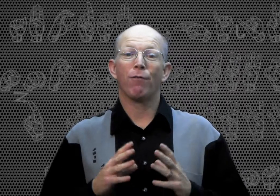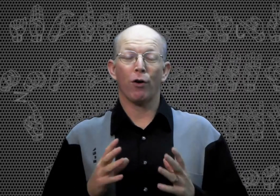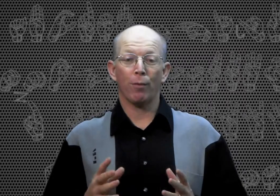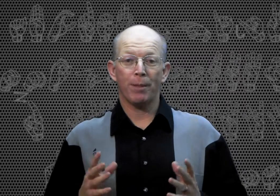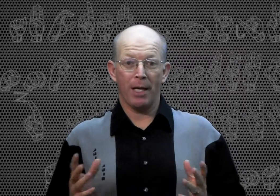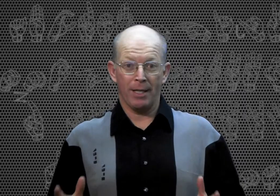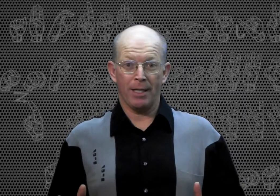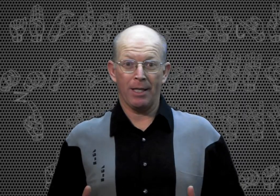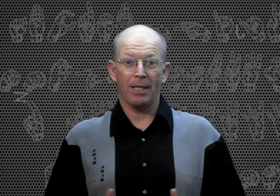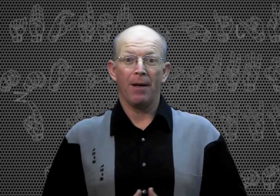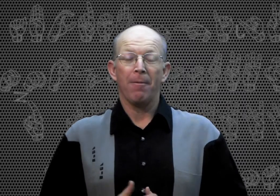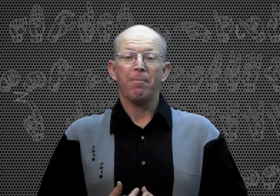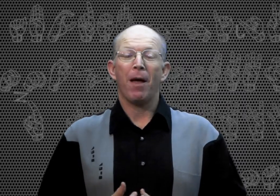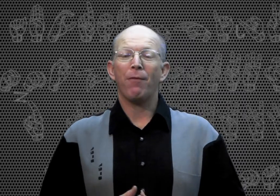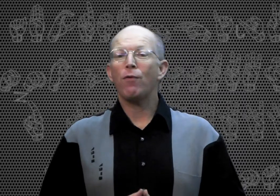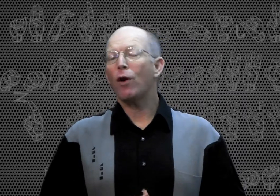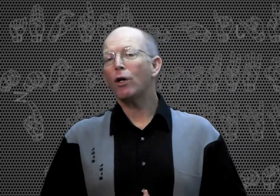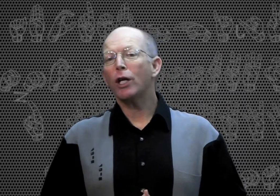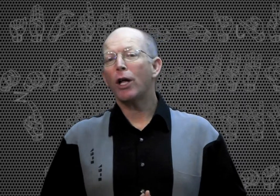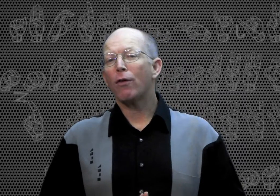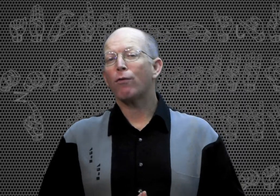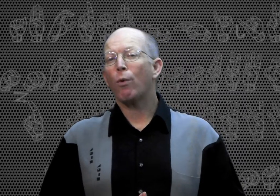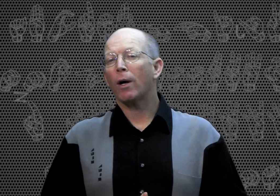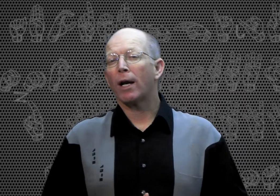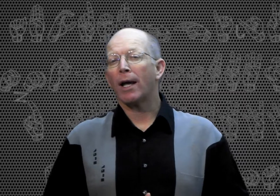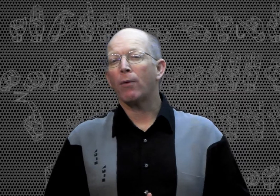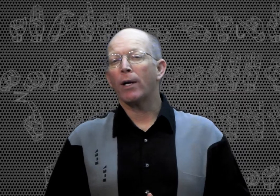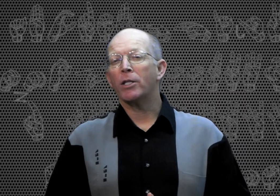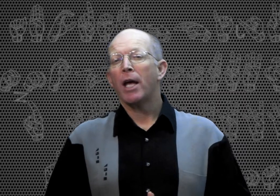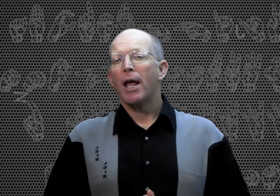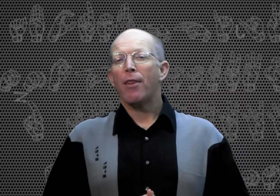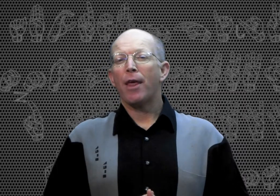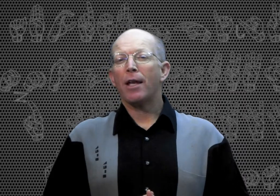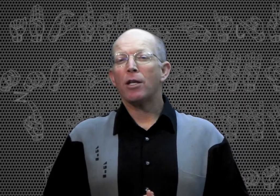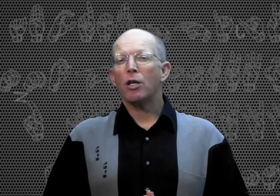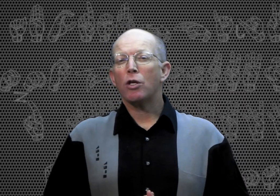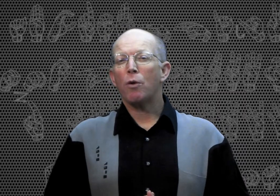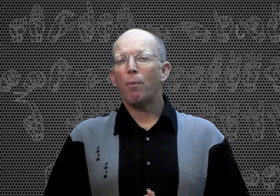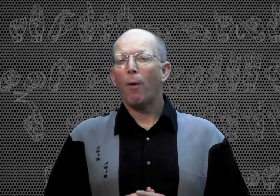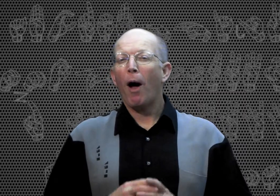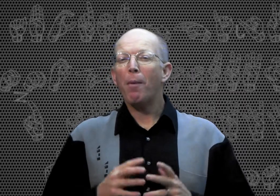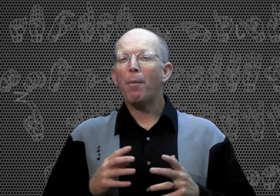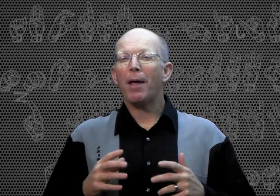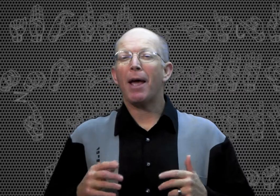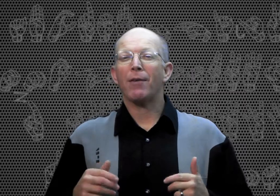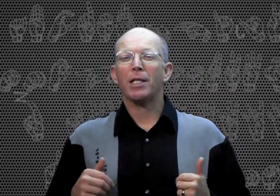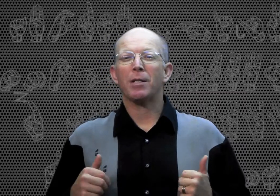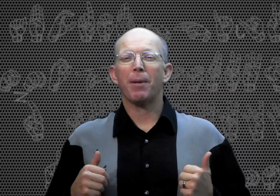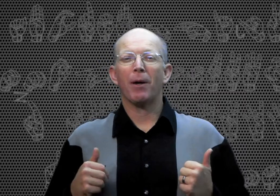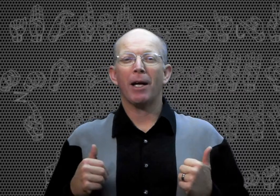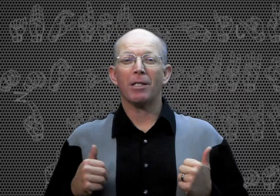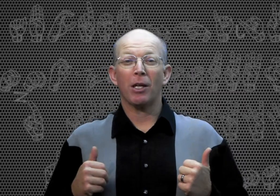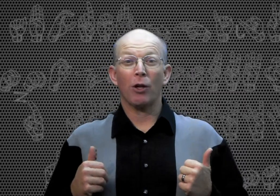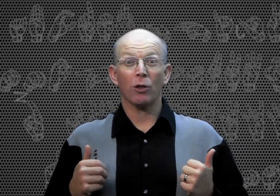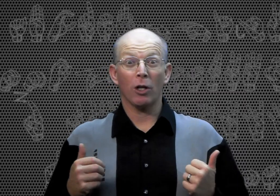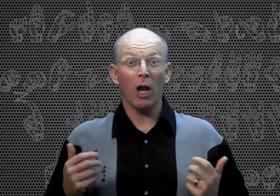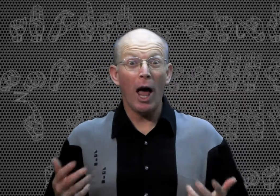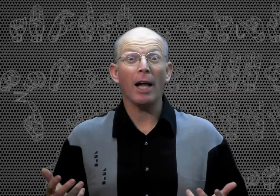verb tenses. Now, if you've learned another foreign language, then you probably have experienced that there's lots